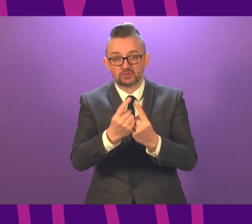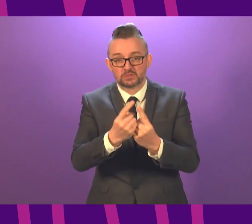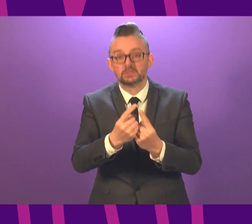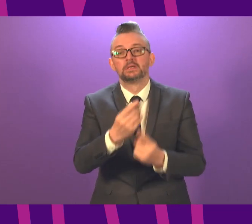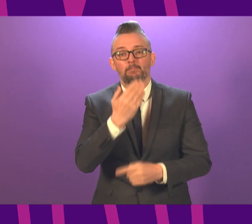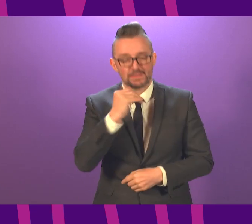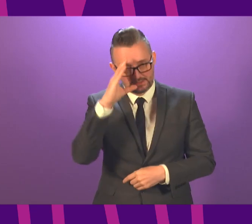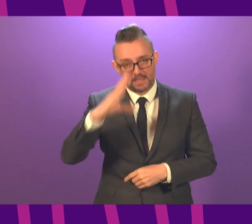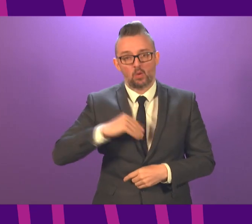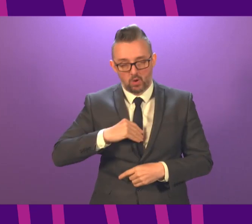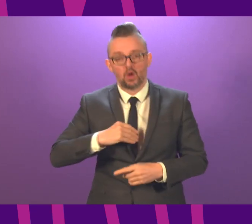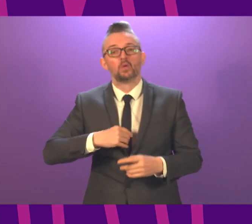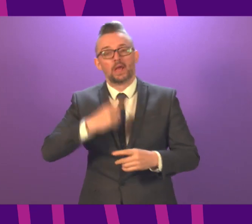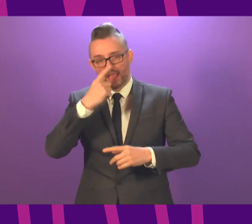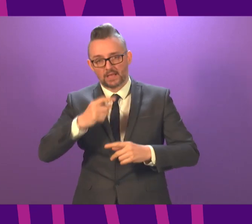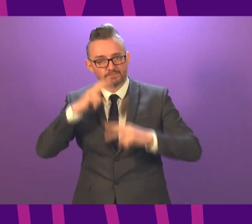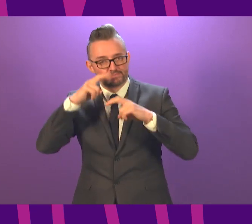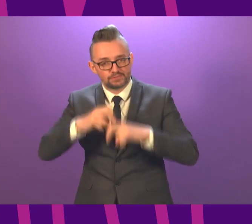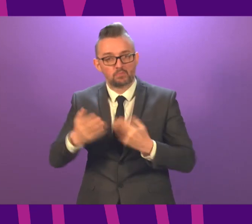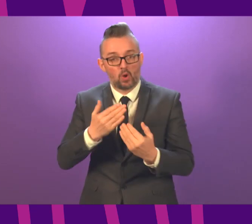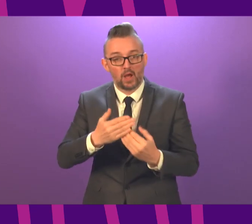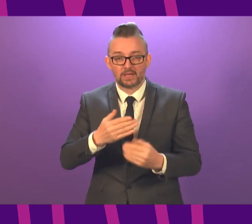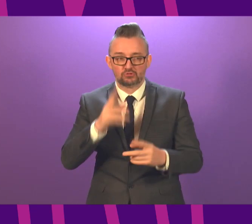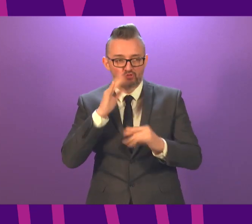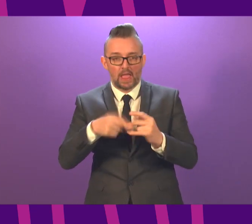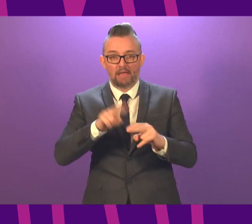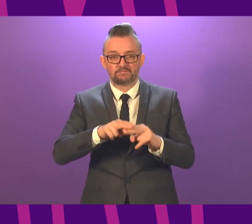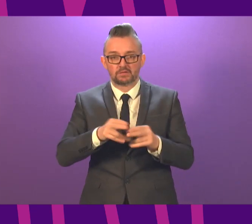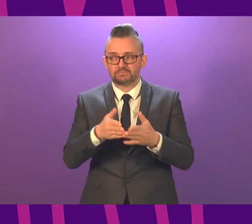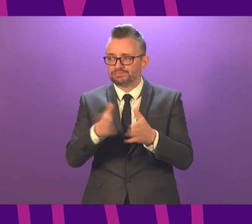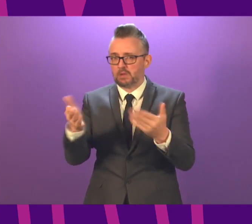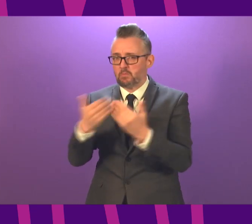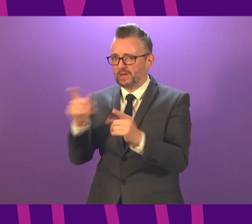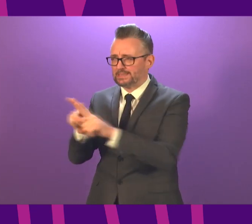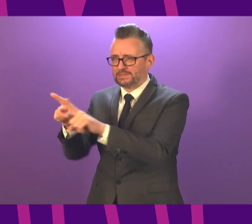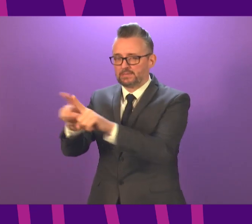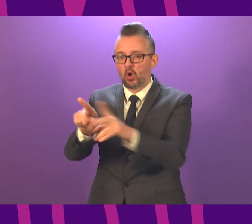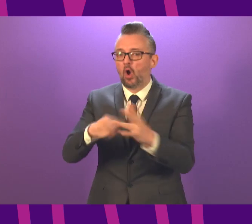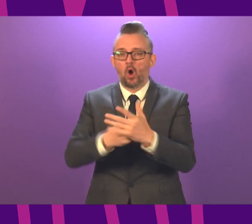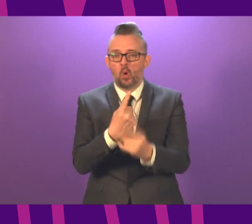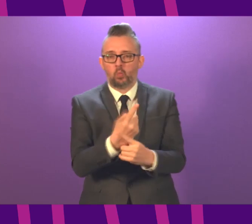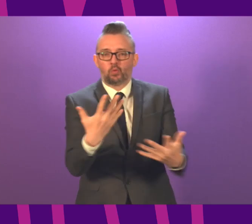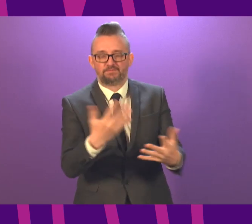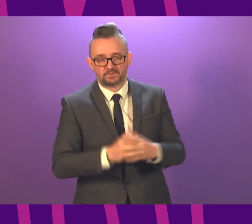and also check whether they are indicative of a wider system problem or just isolated cases.